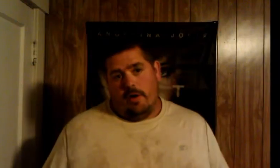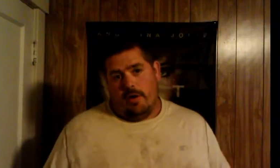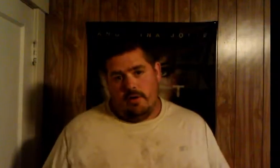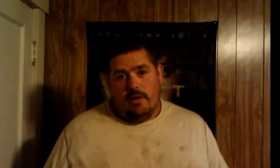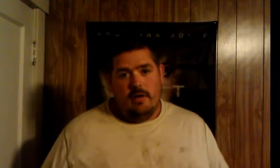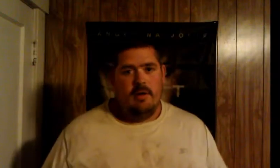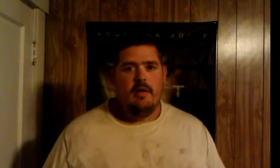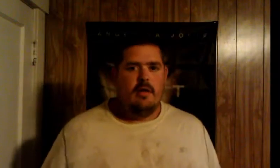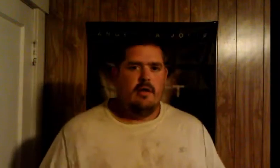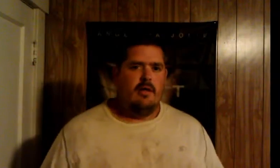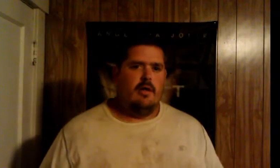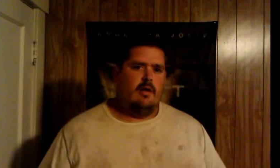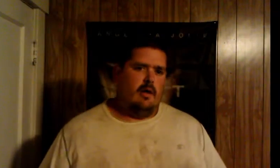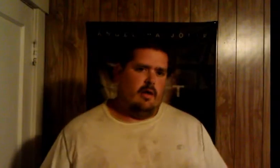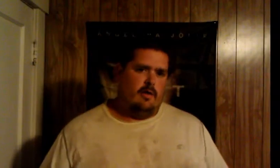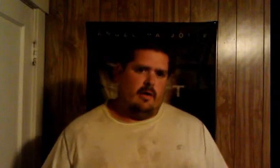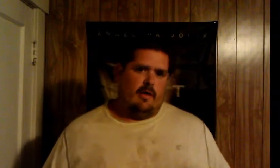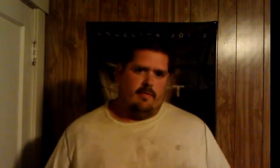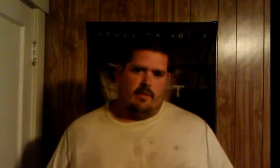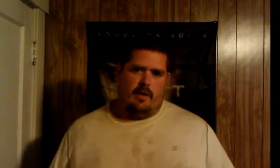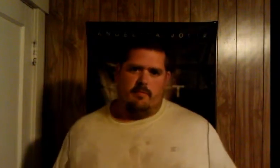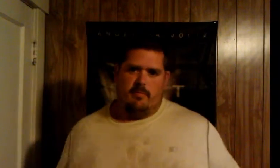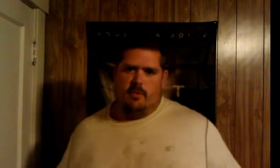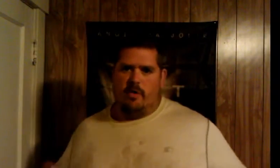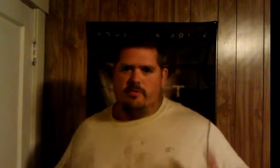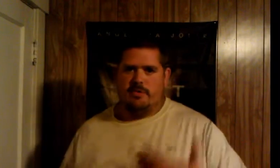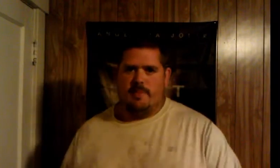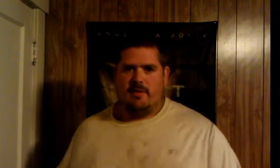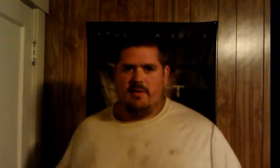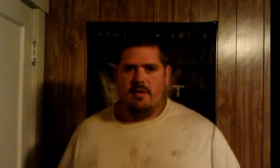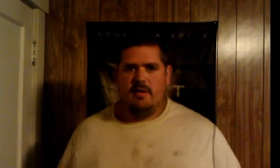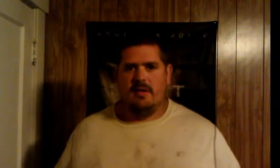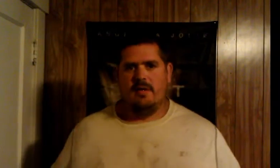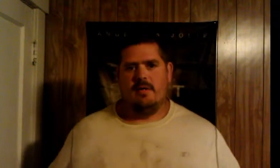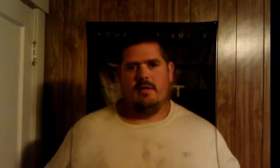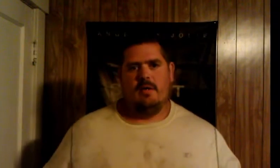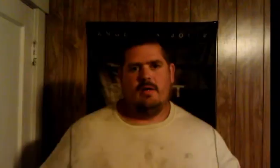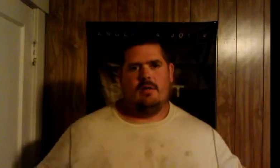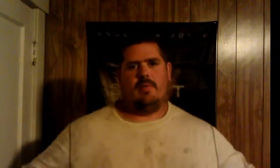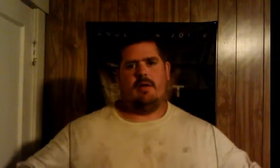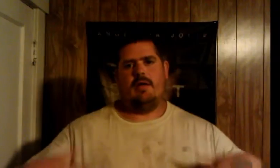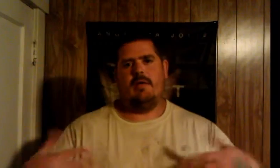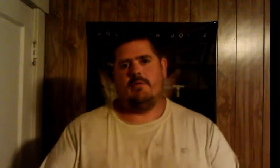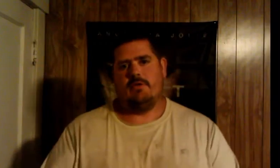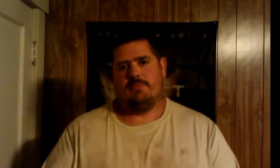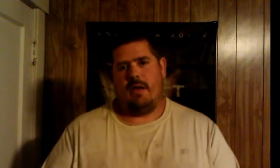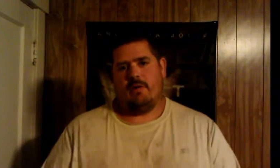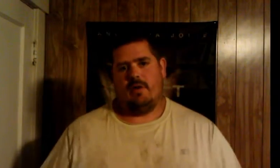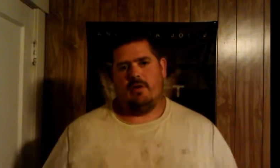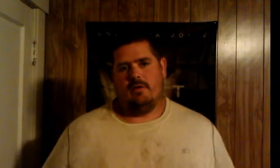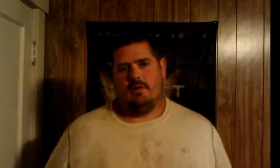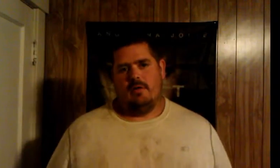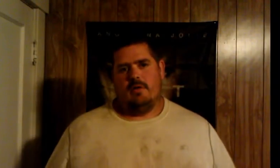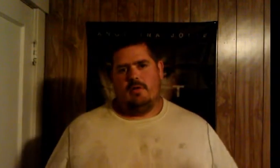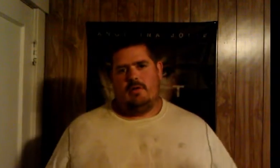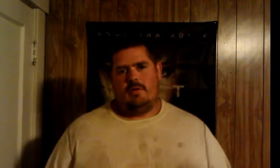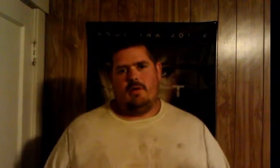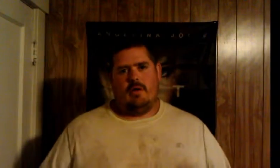that shouldn't gonna happen you know you gotta earn it you know and i feel that you earn respect by